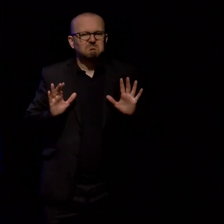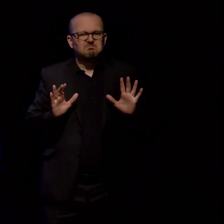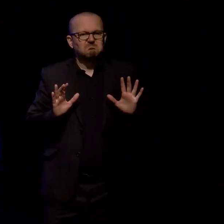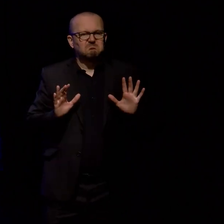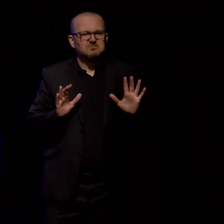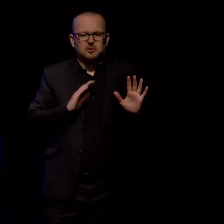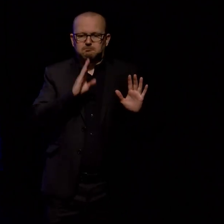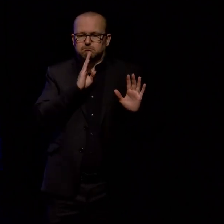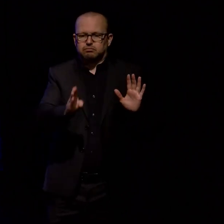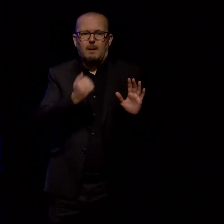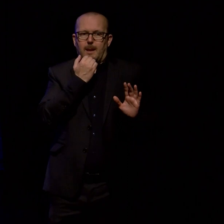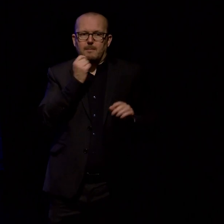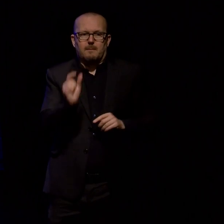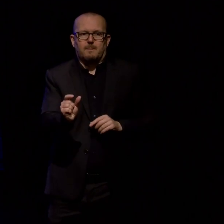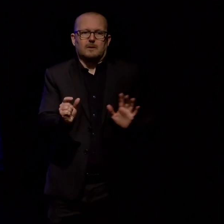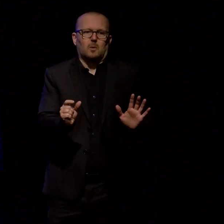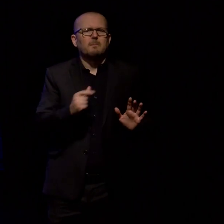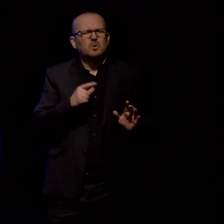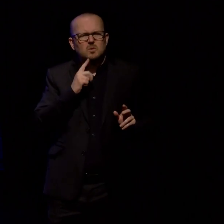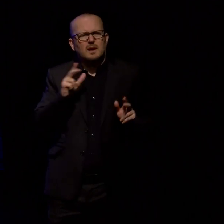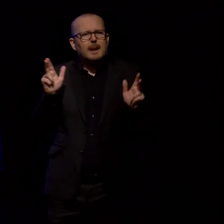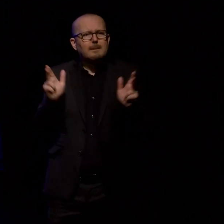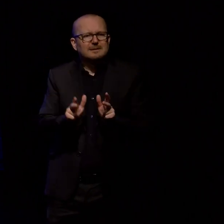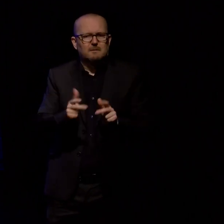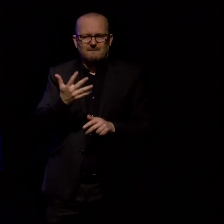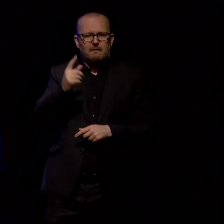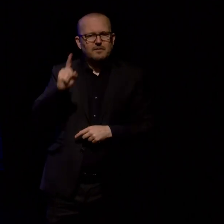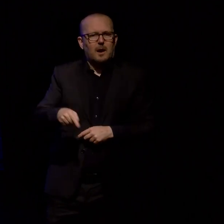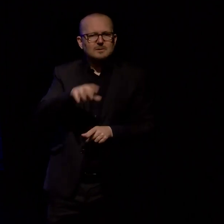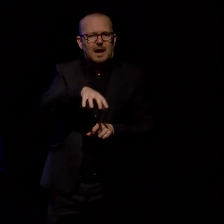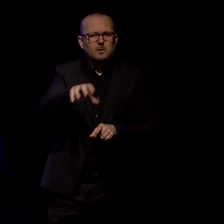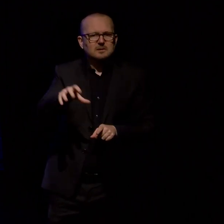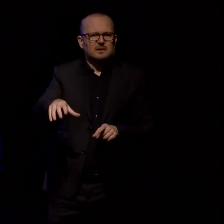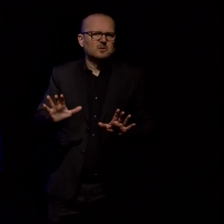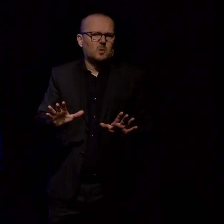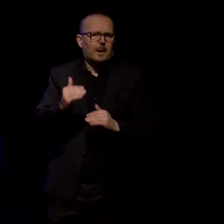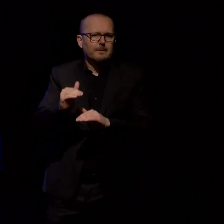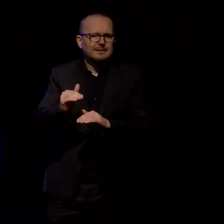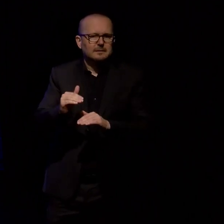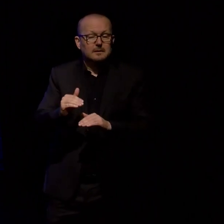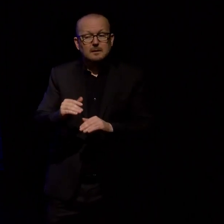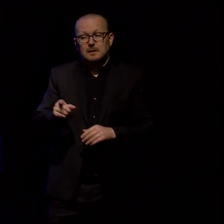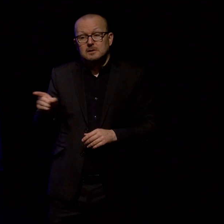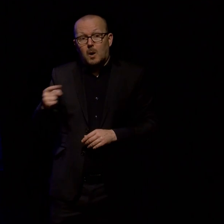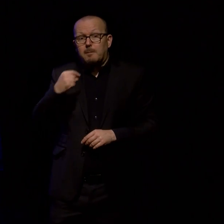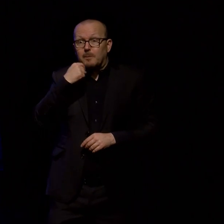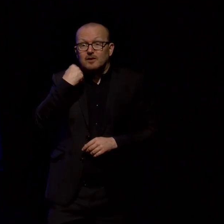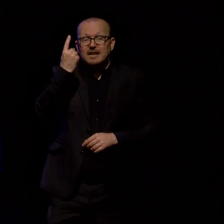and I suspect that we will learn more about the state of poverty in the country in the coming survey.